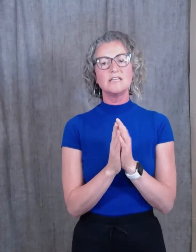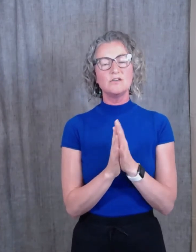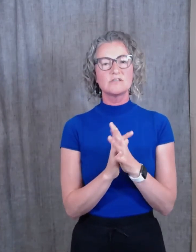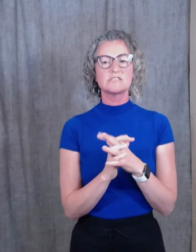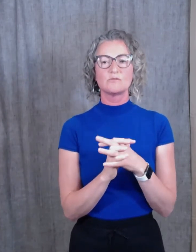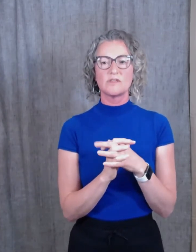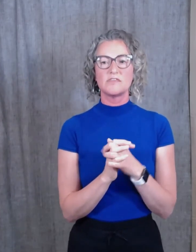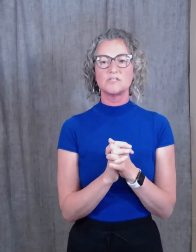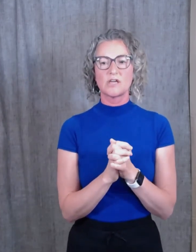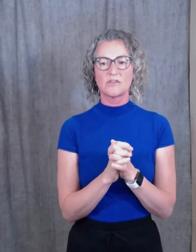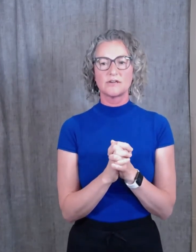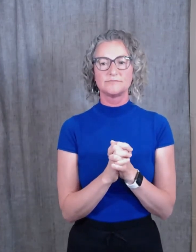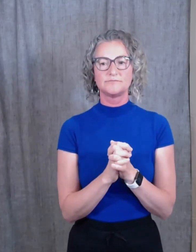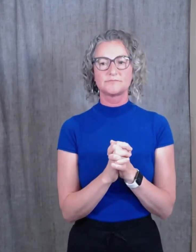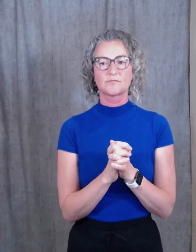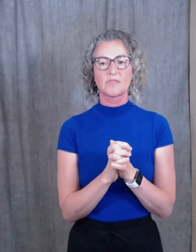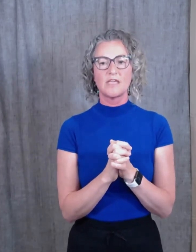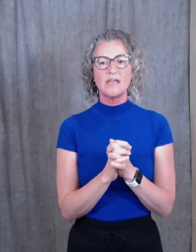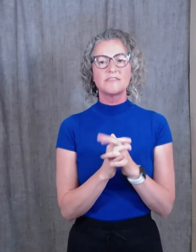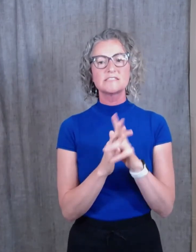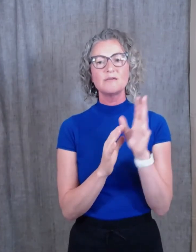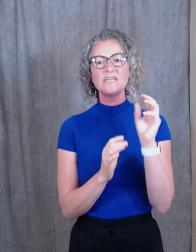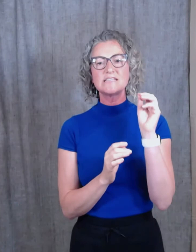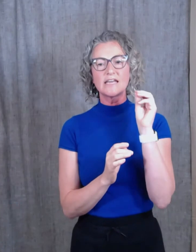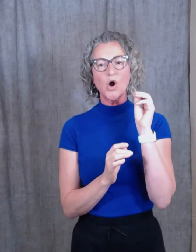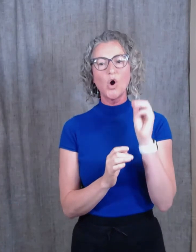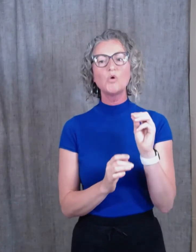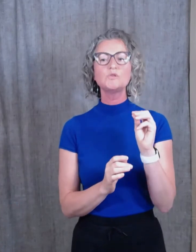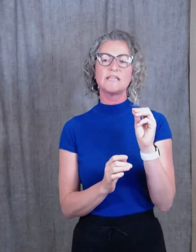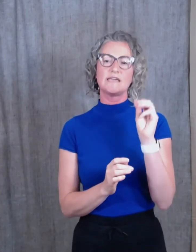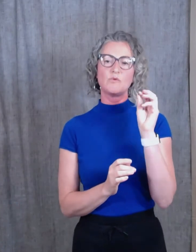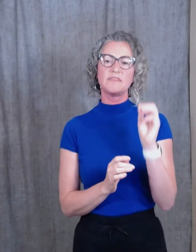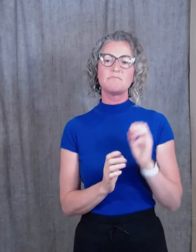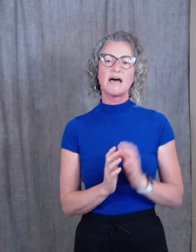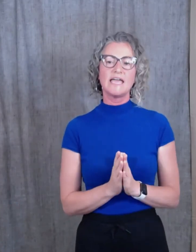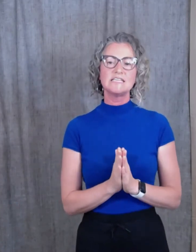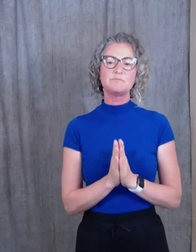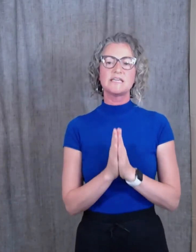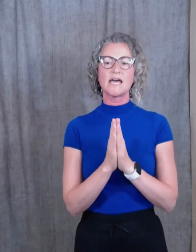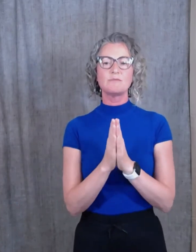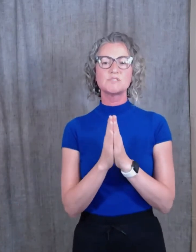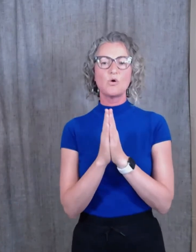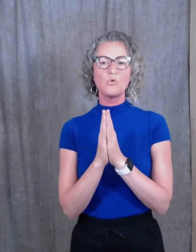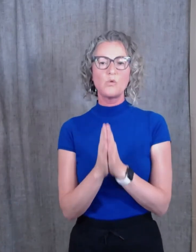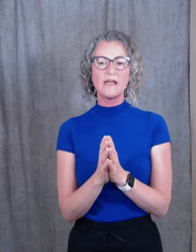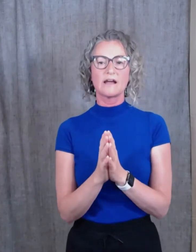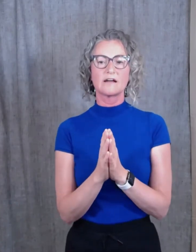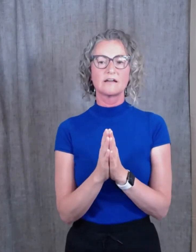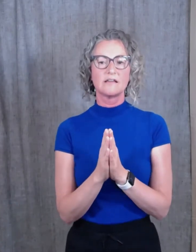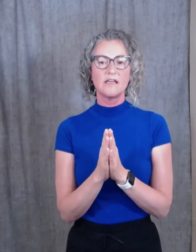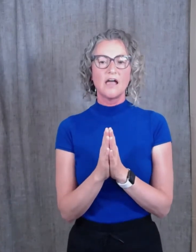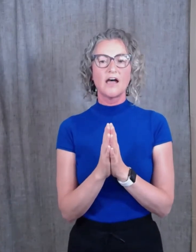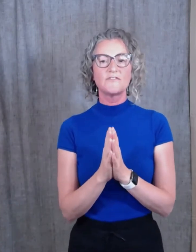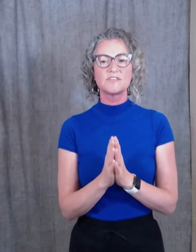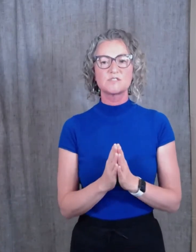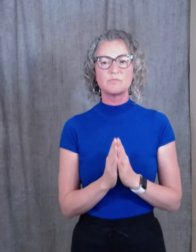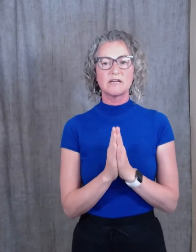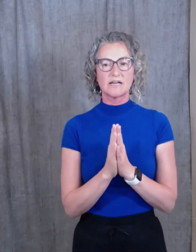unison with each other. This can be done only when the mind becomes aware of the spirit